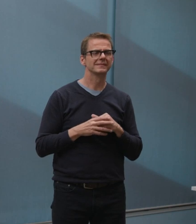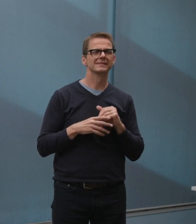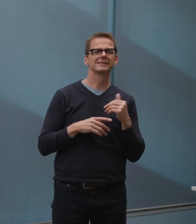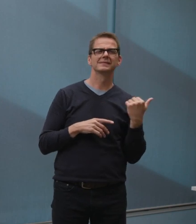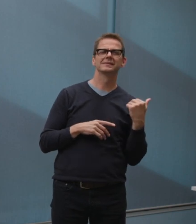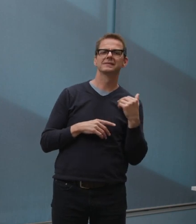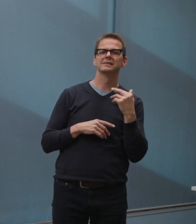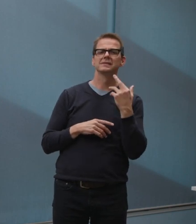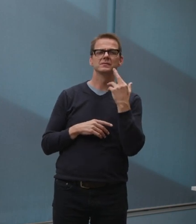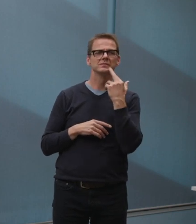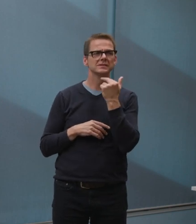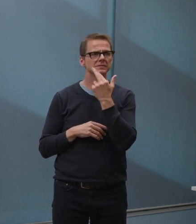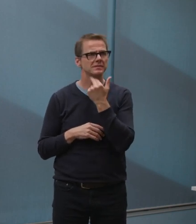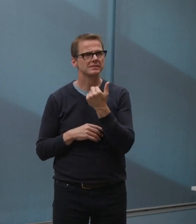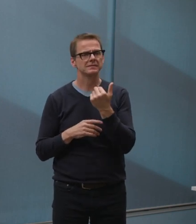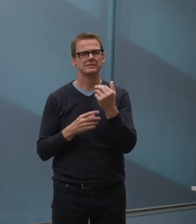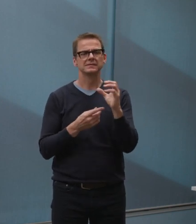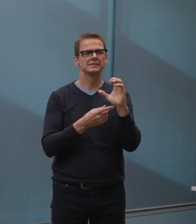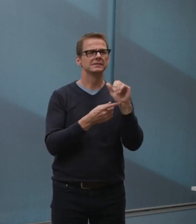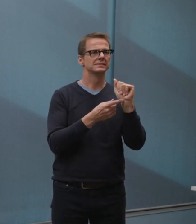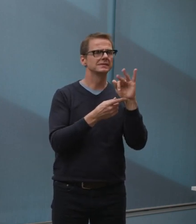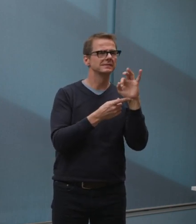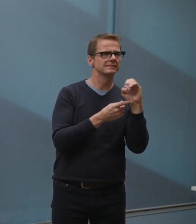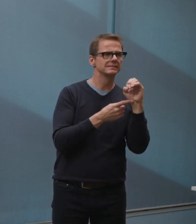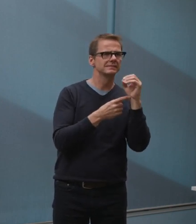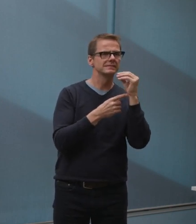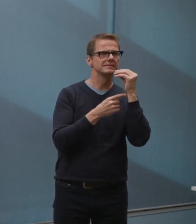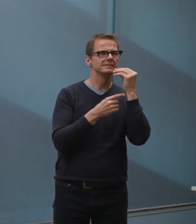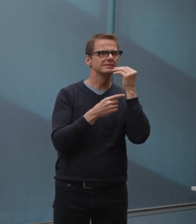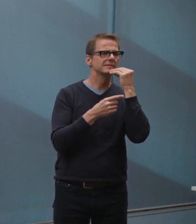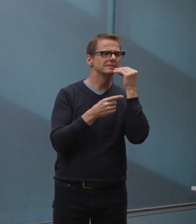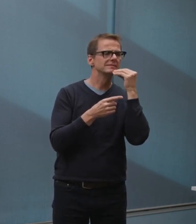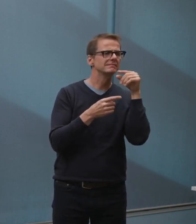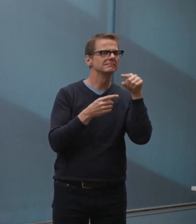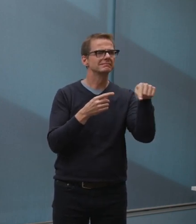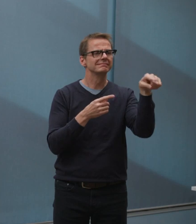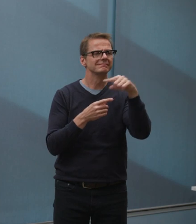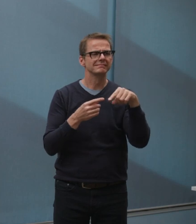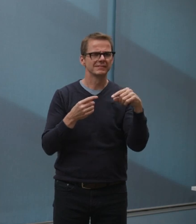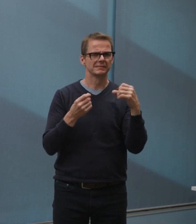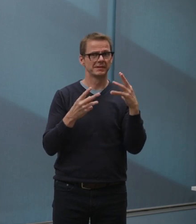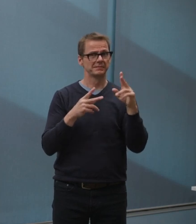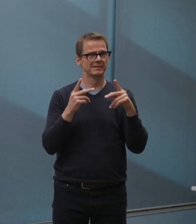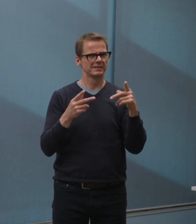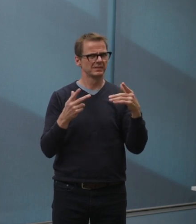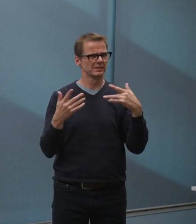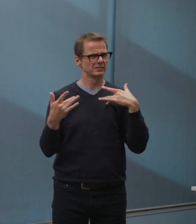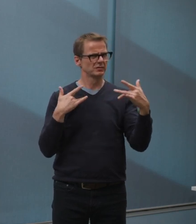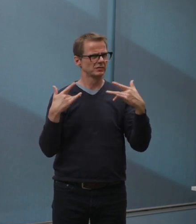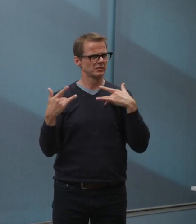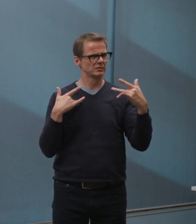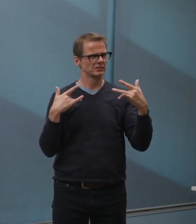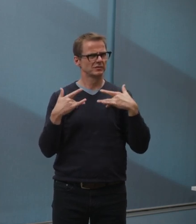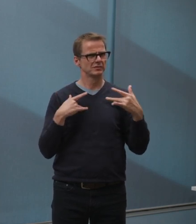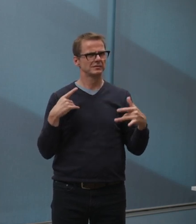Adam, I know that we've, the whole way along here we're following AHS guidelines. But is there